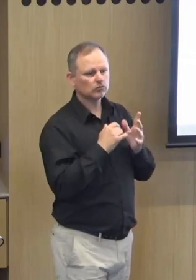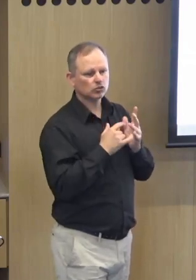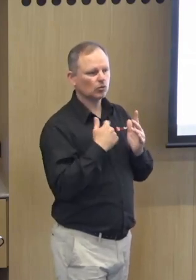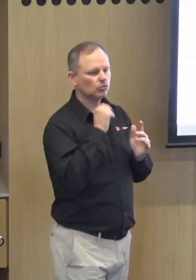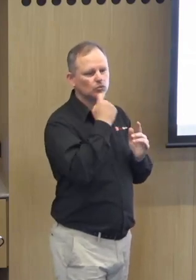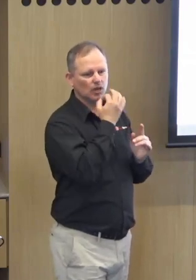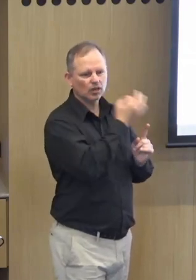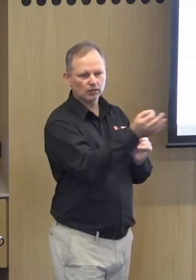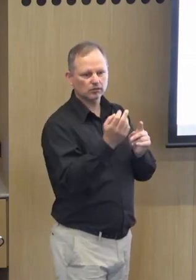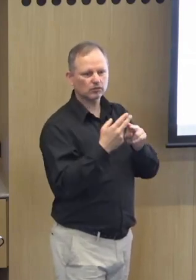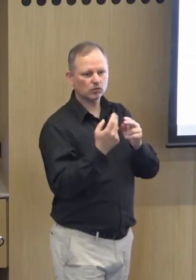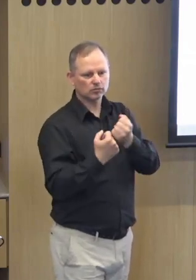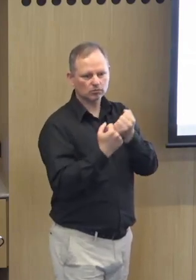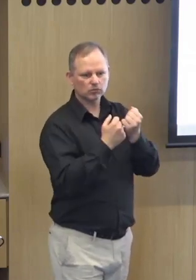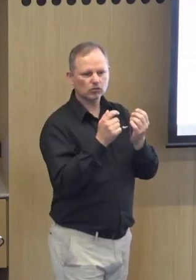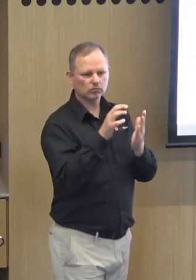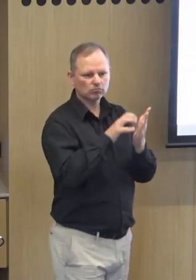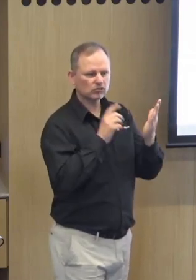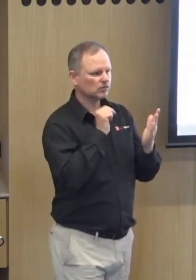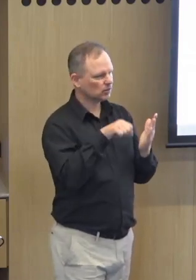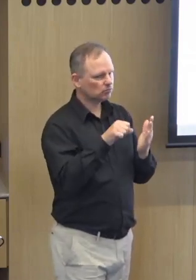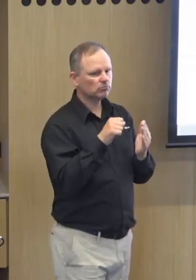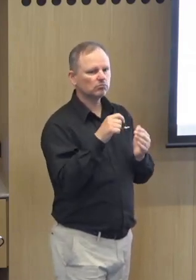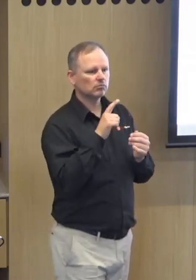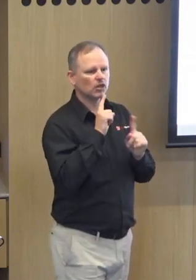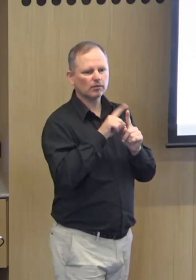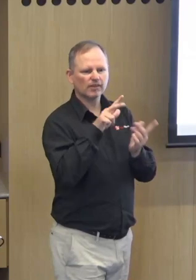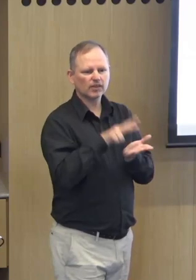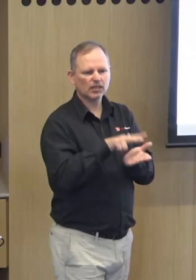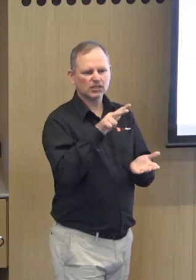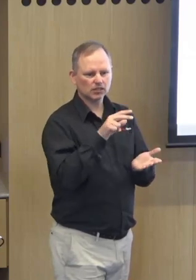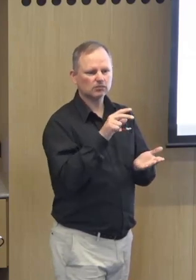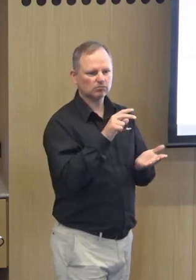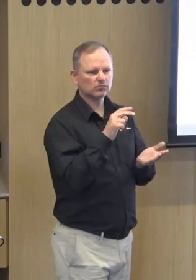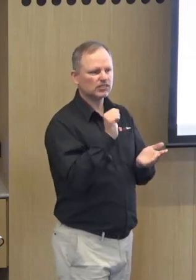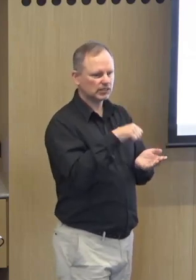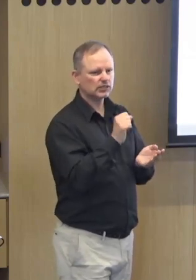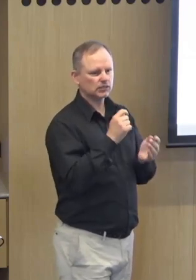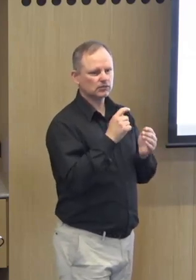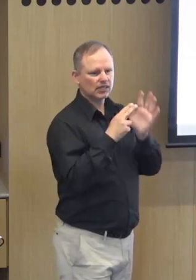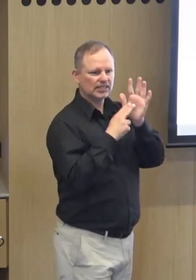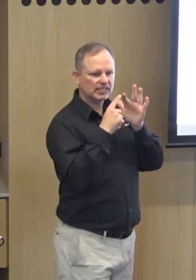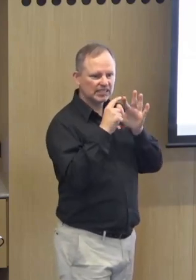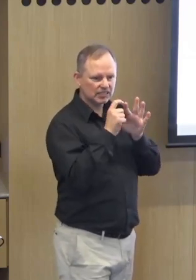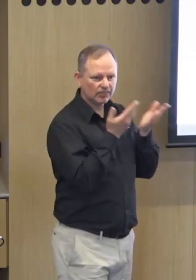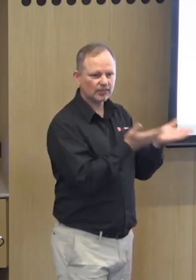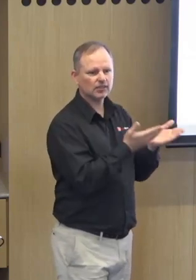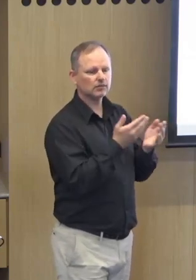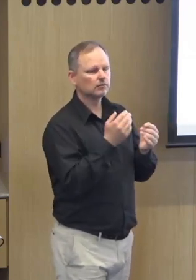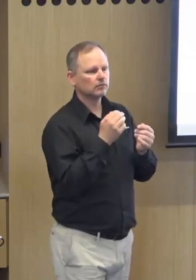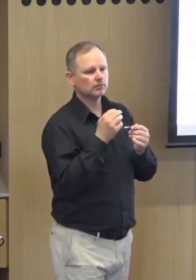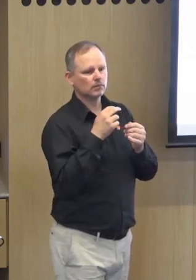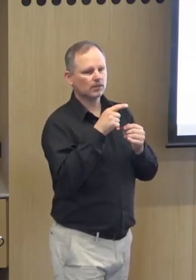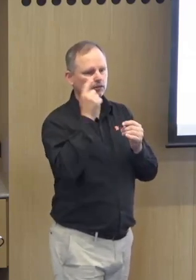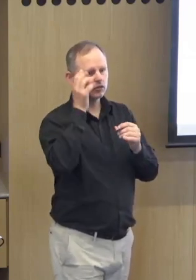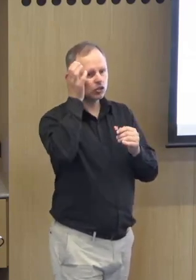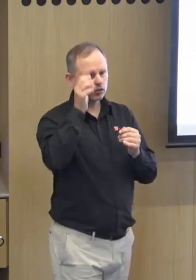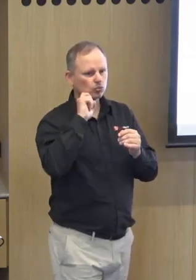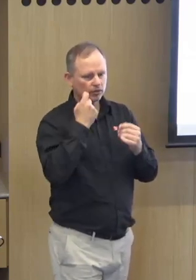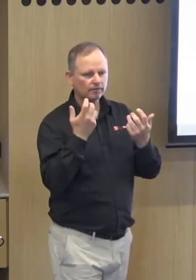support so uh we will be asking for support we're proactively taking a step um so now that we feel that there's the need we're able